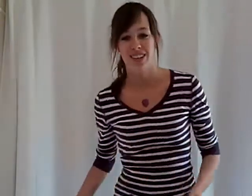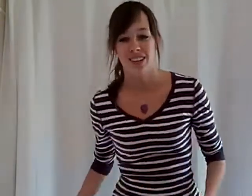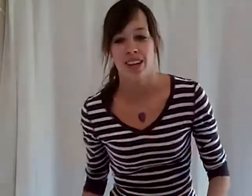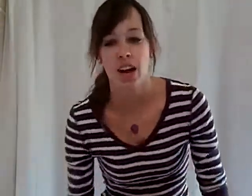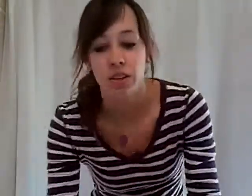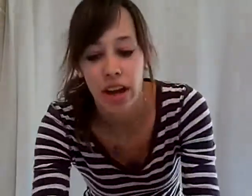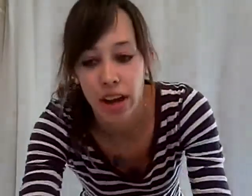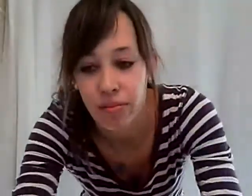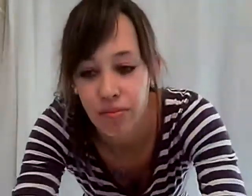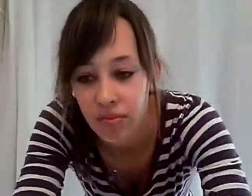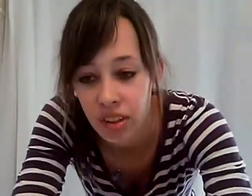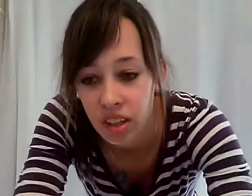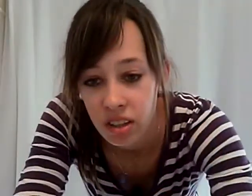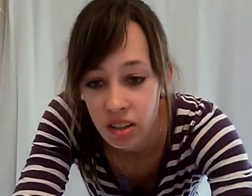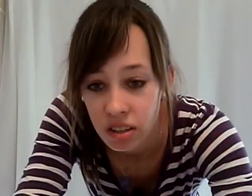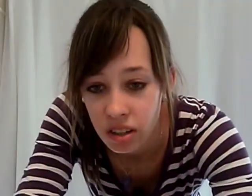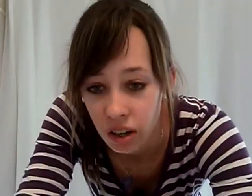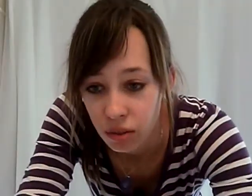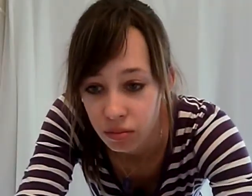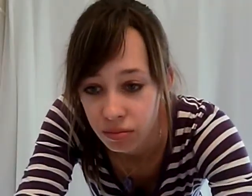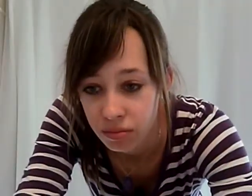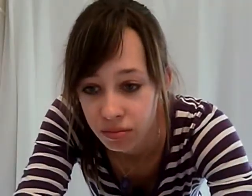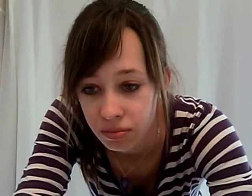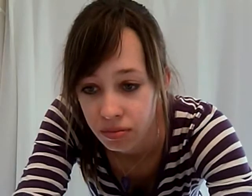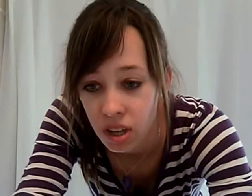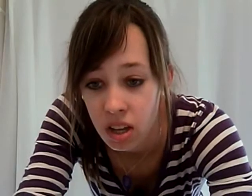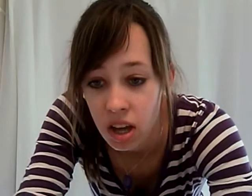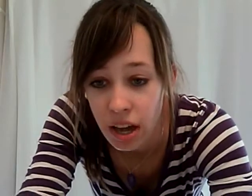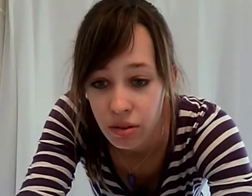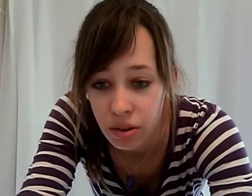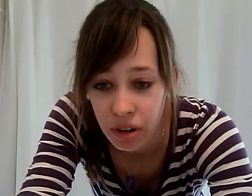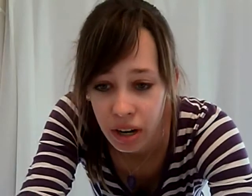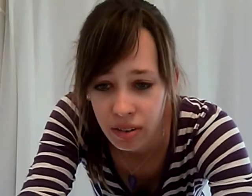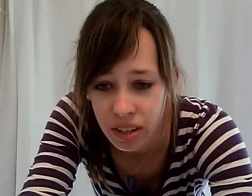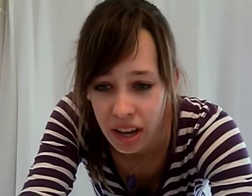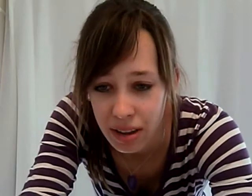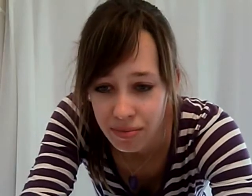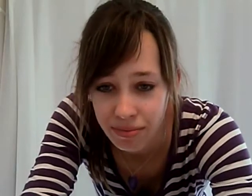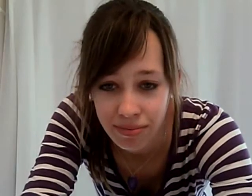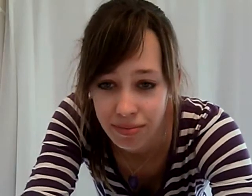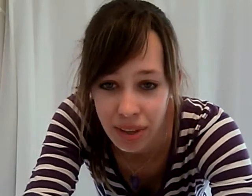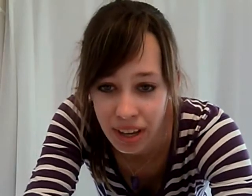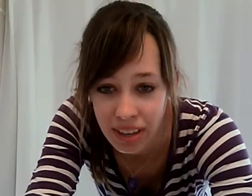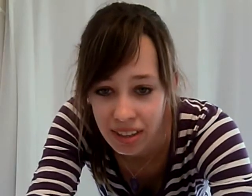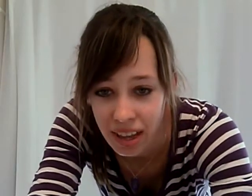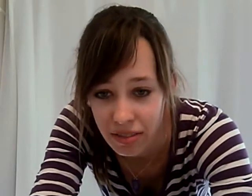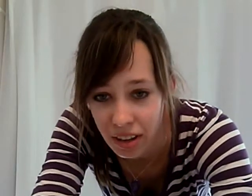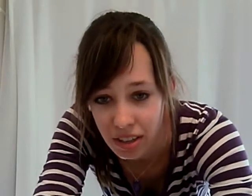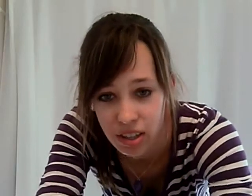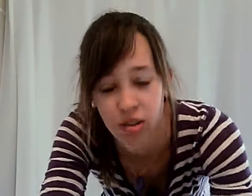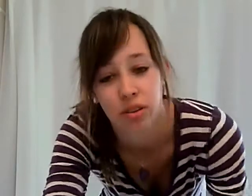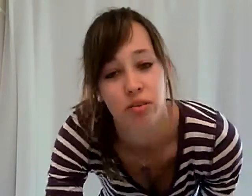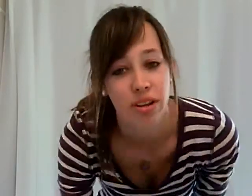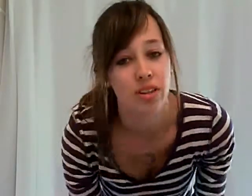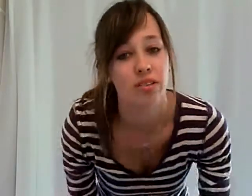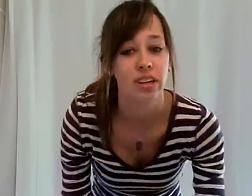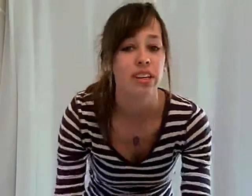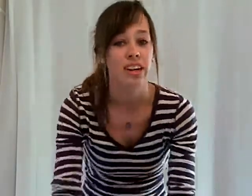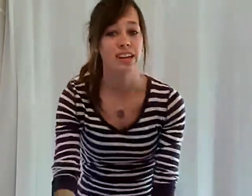Okay, let's go I don't wanna run out of time Because I've done this tutorial twice already And